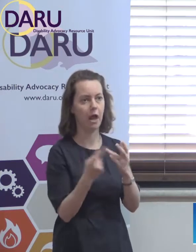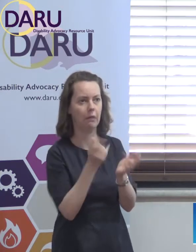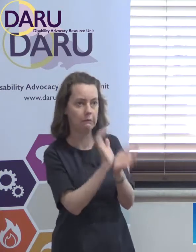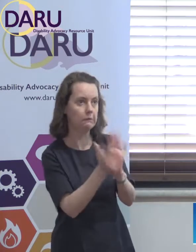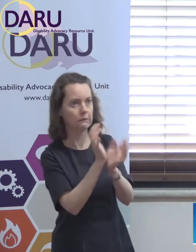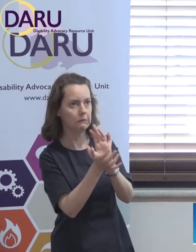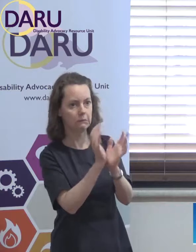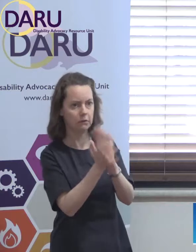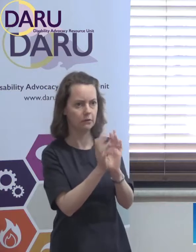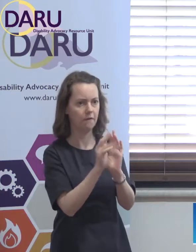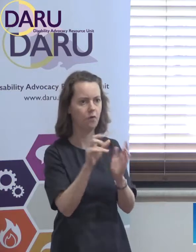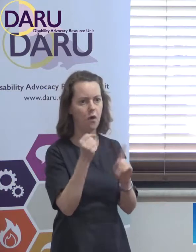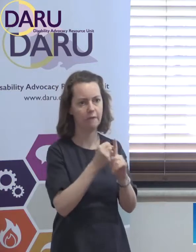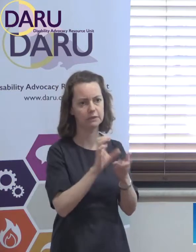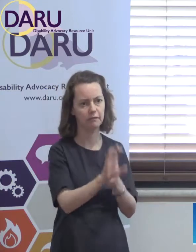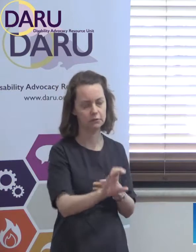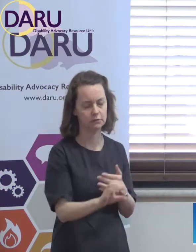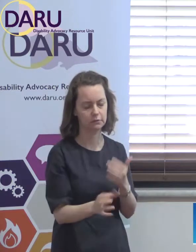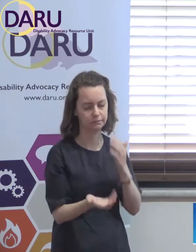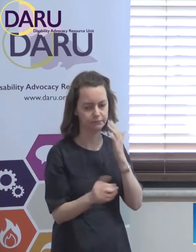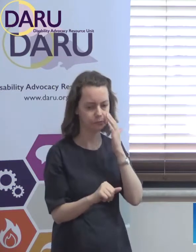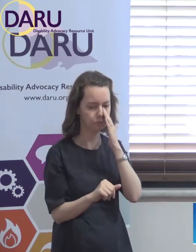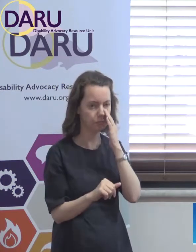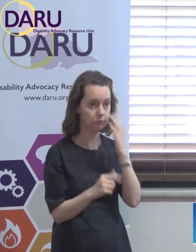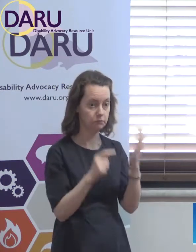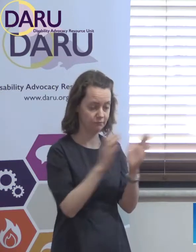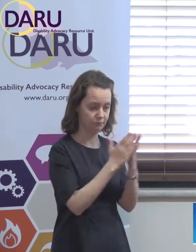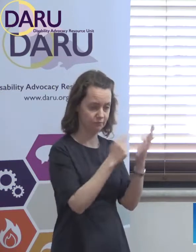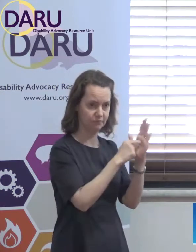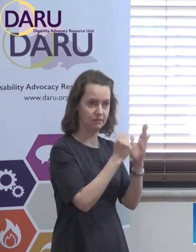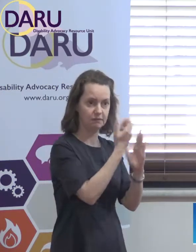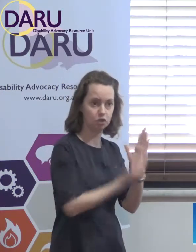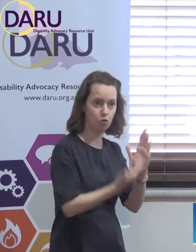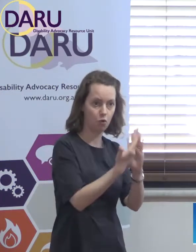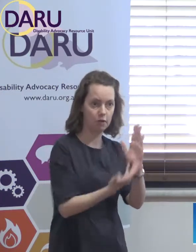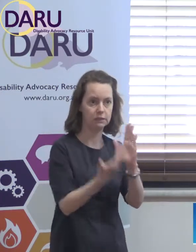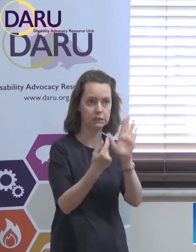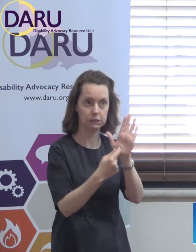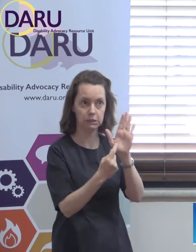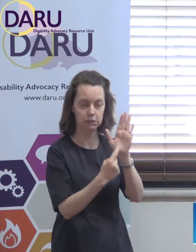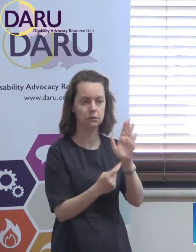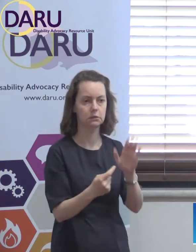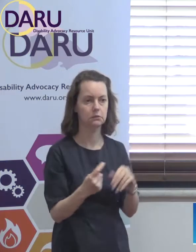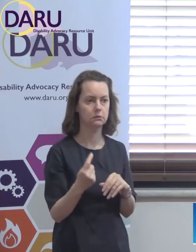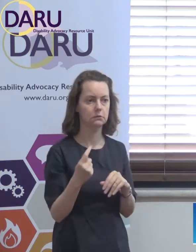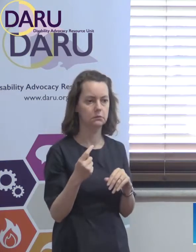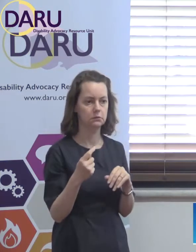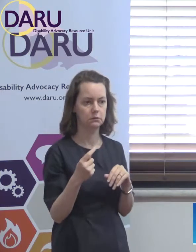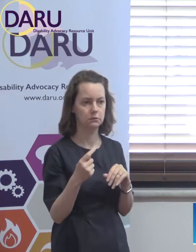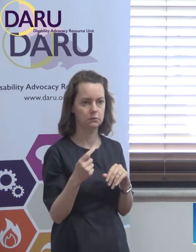advocacy. So, we've got stories and we can use stories and have individuals